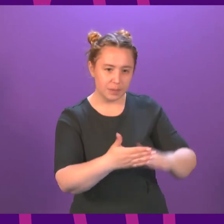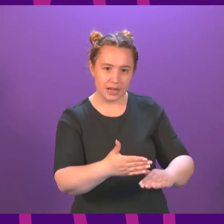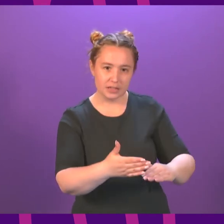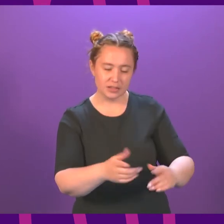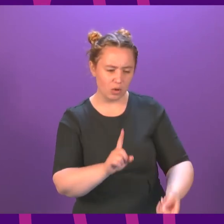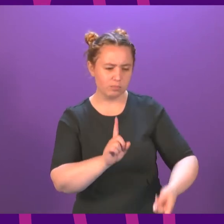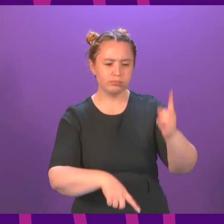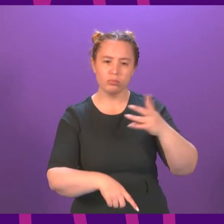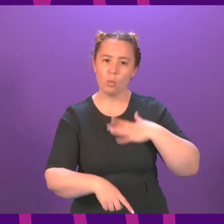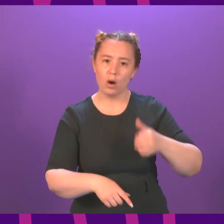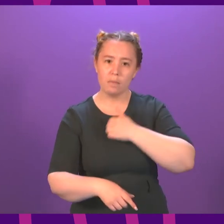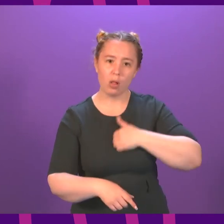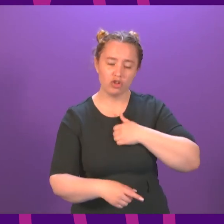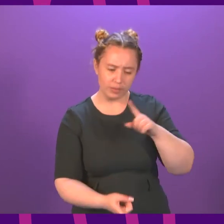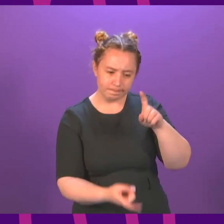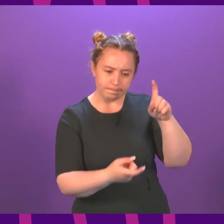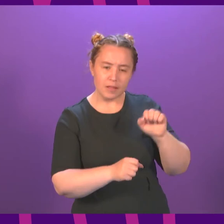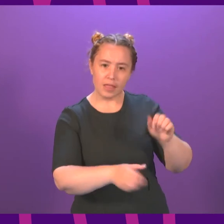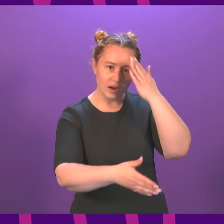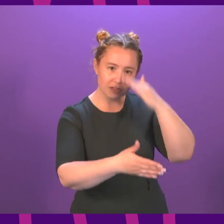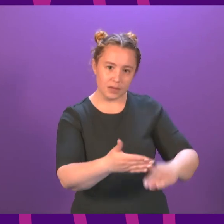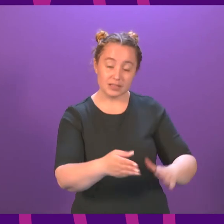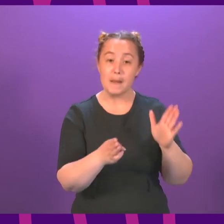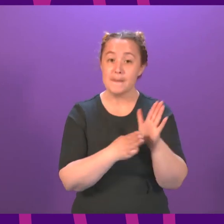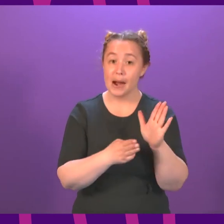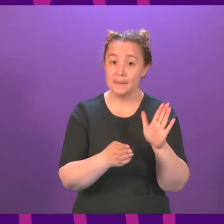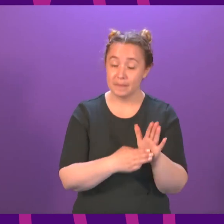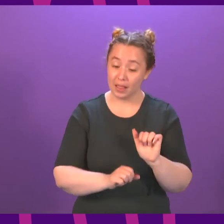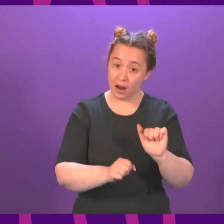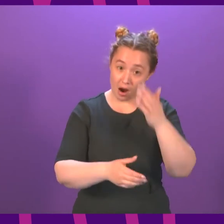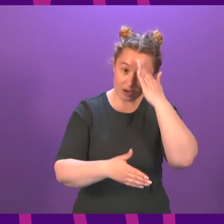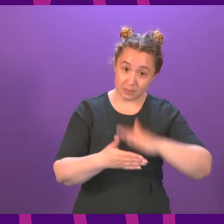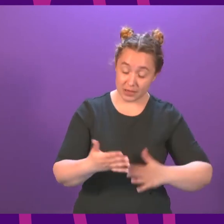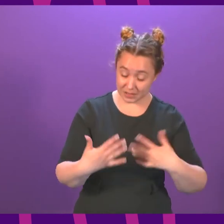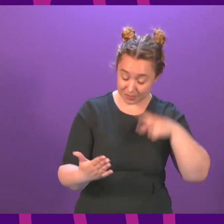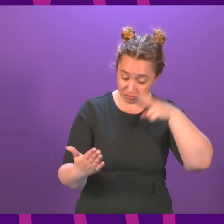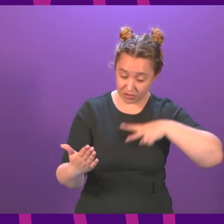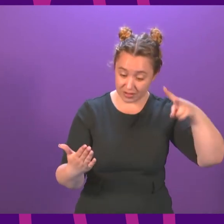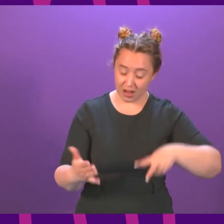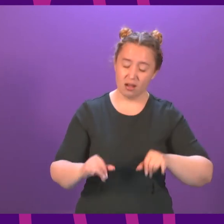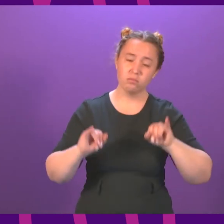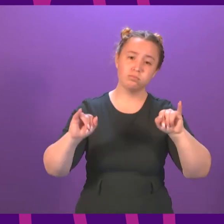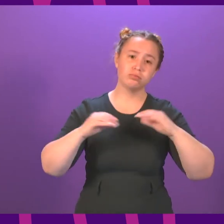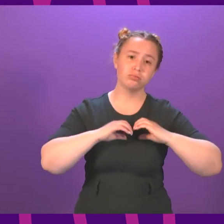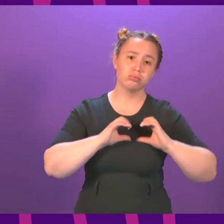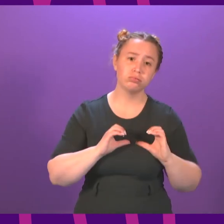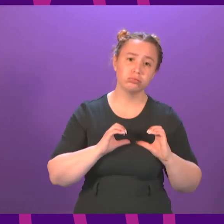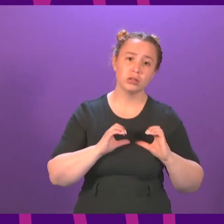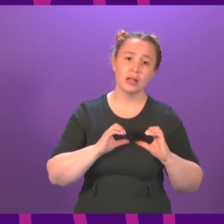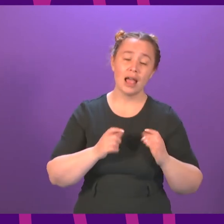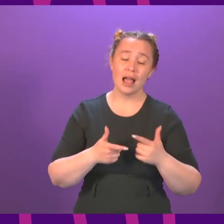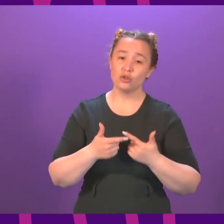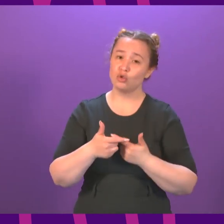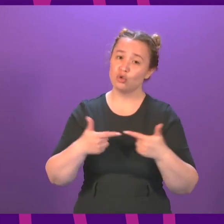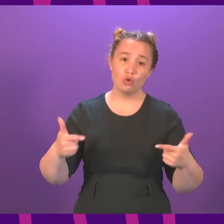read Marian Macmillan's experience and it is absolutely heartbreaking and it is not isolated and unique. That happened to too